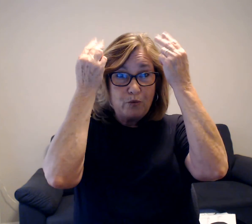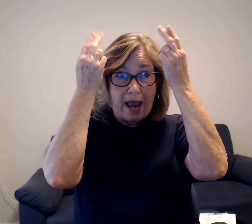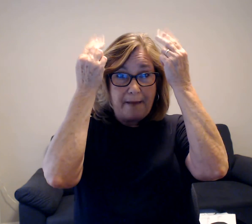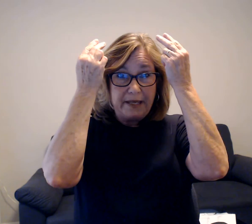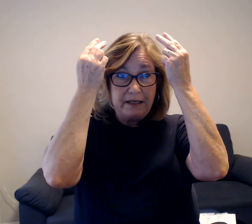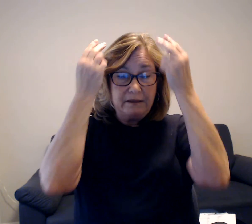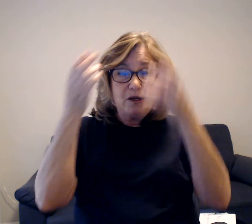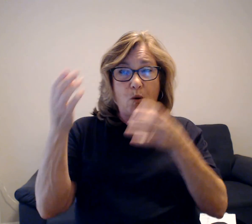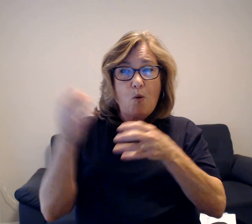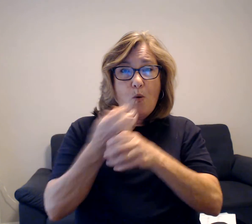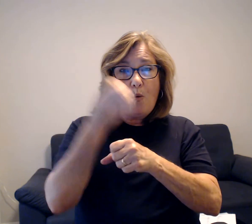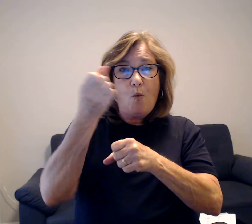at the fair.